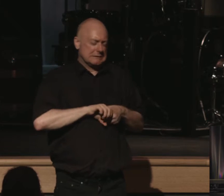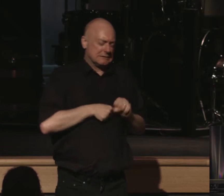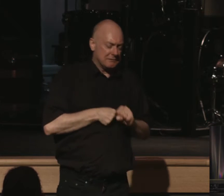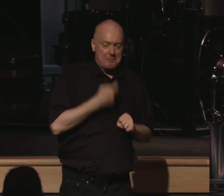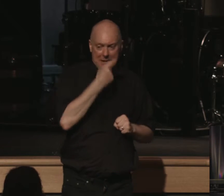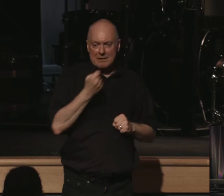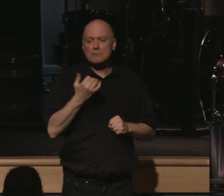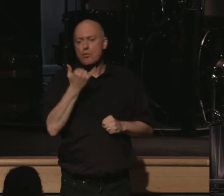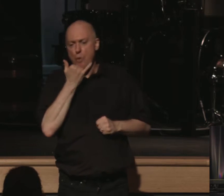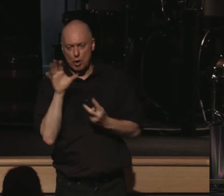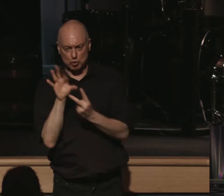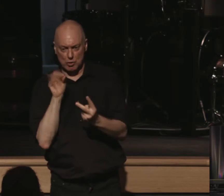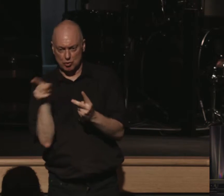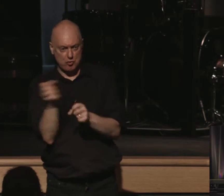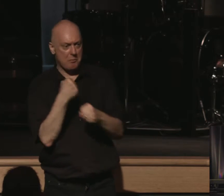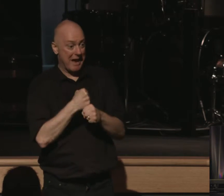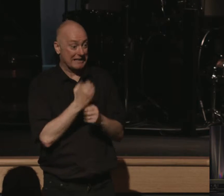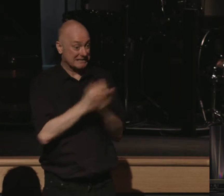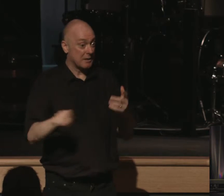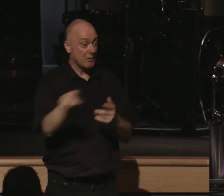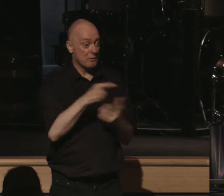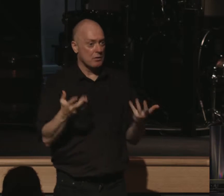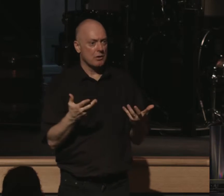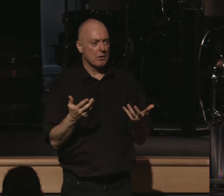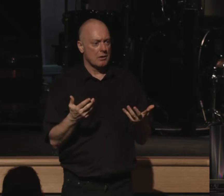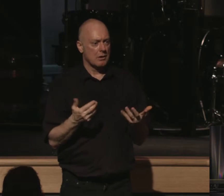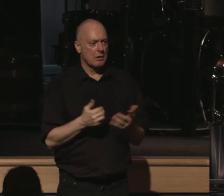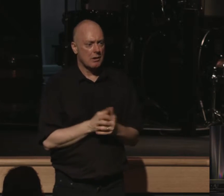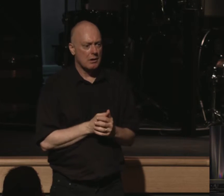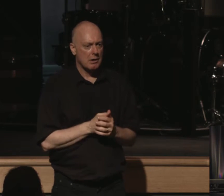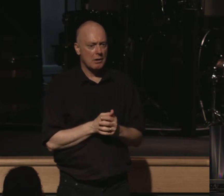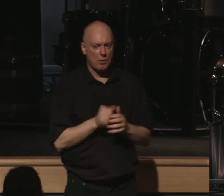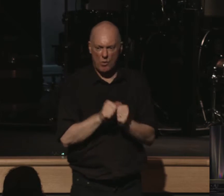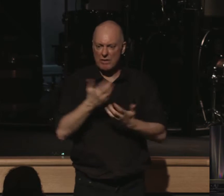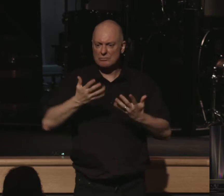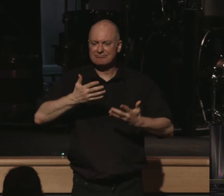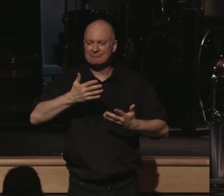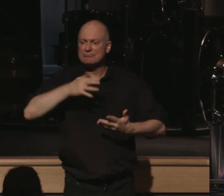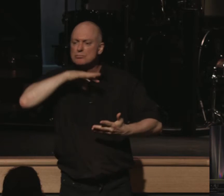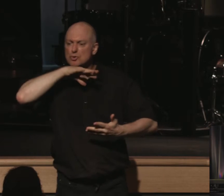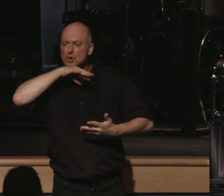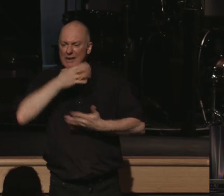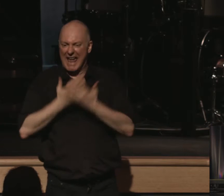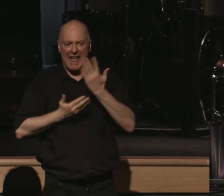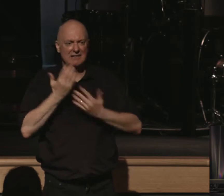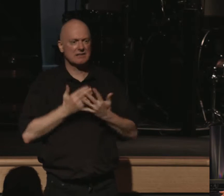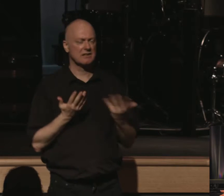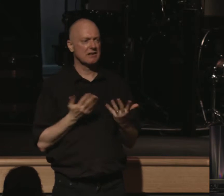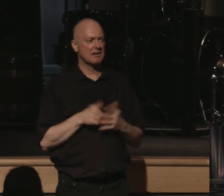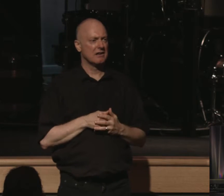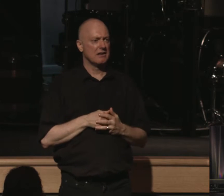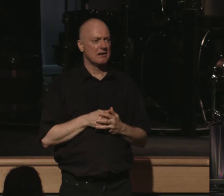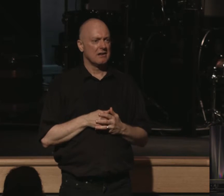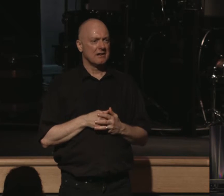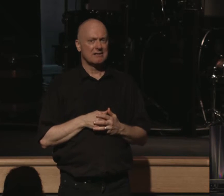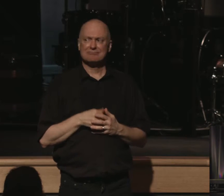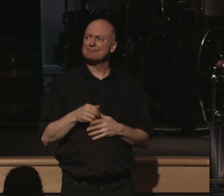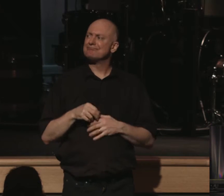choices that you've made. Some of you are sitting here today with dirt on your hands, as it were. You're looking around and you're seeing fractured relationships.